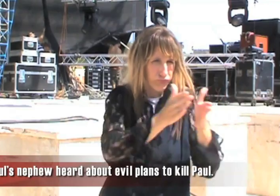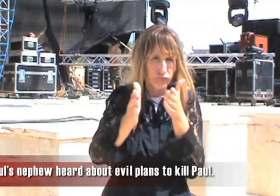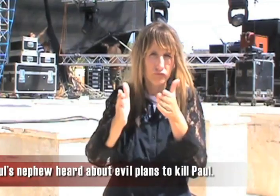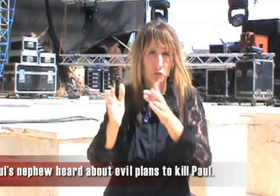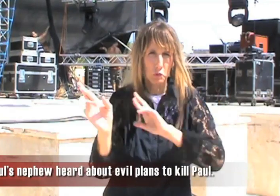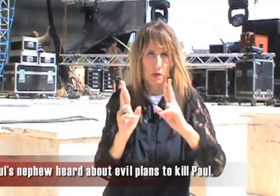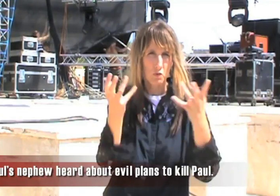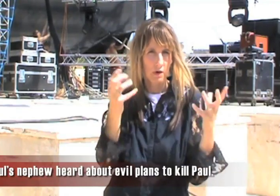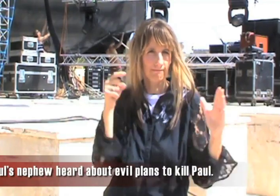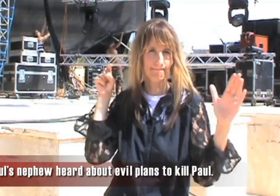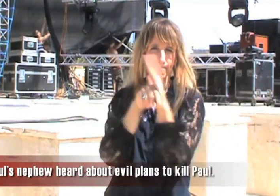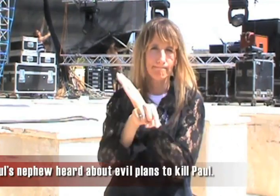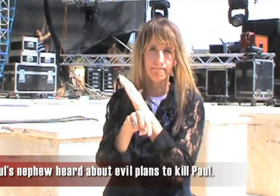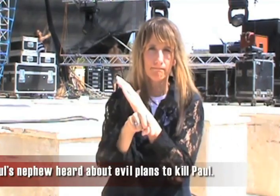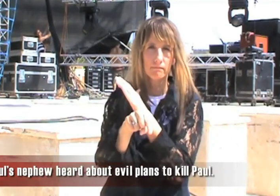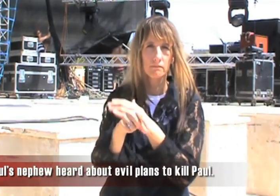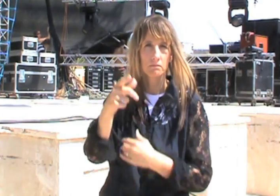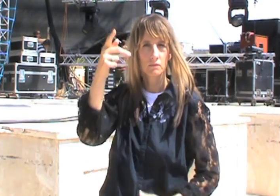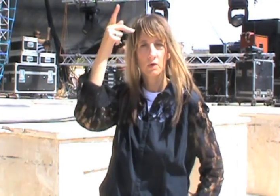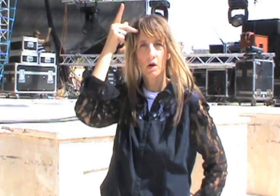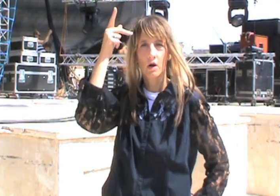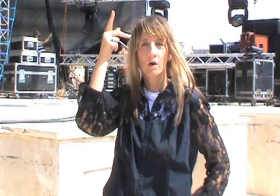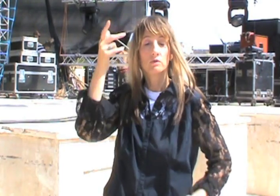men were planning to get ready to murder Paul.